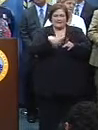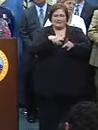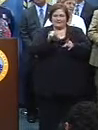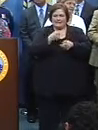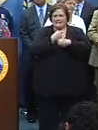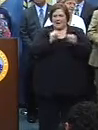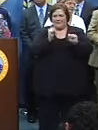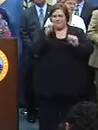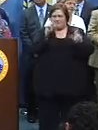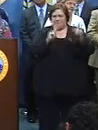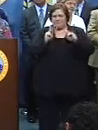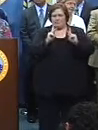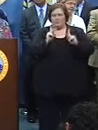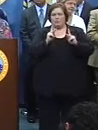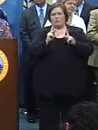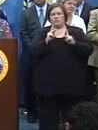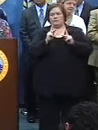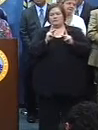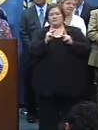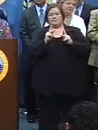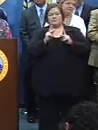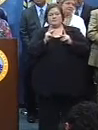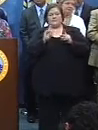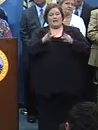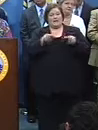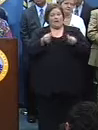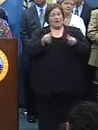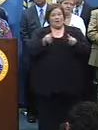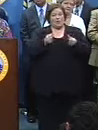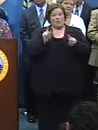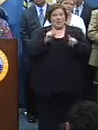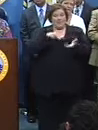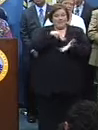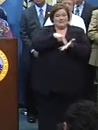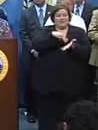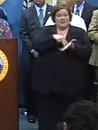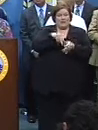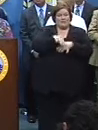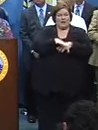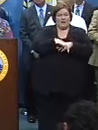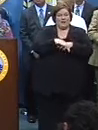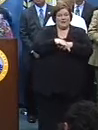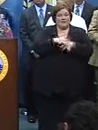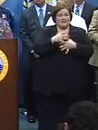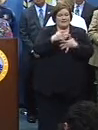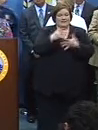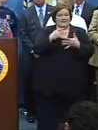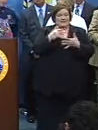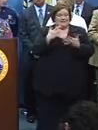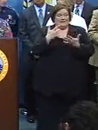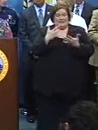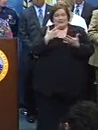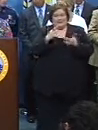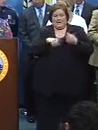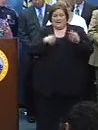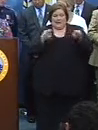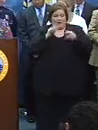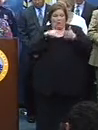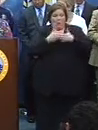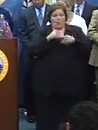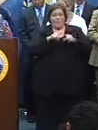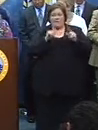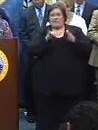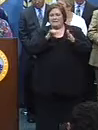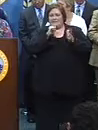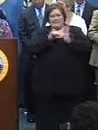is safety. Fighting over each other's territory is something we can't – I mean, maybe we can't eventually handle it all. But that was not the